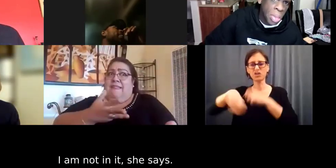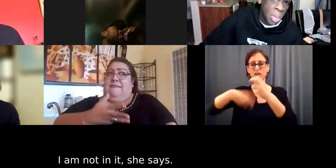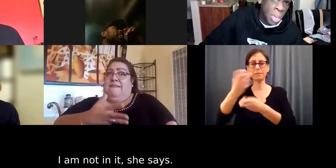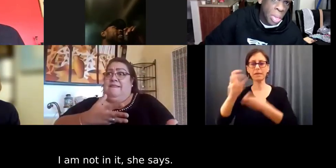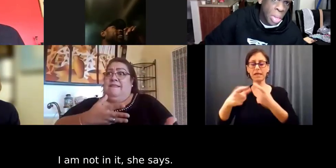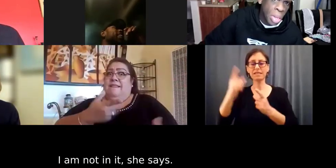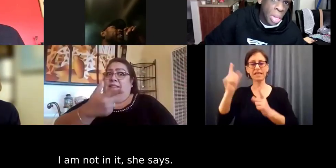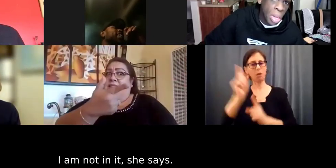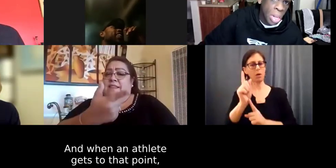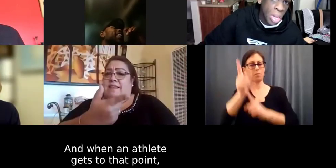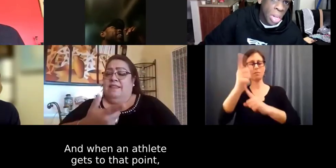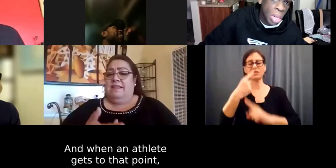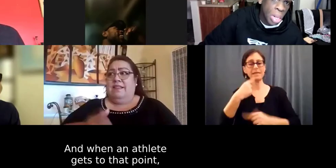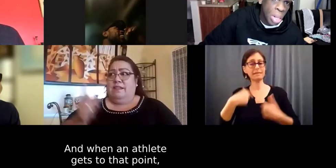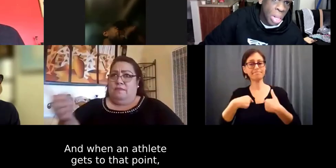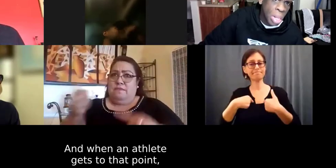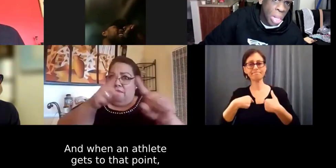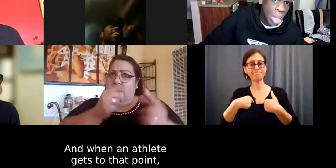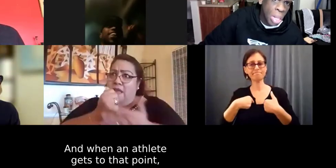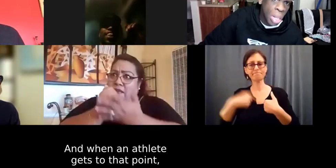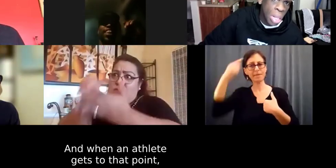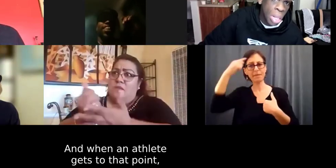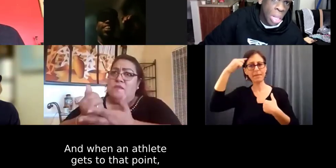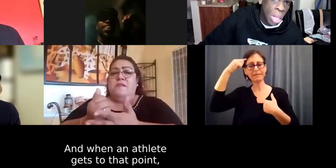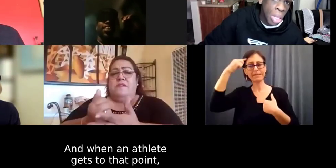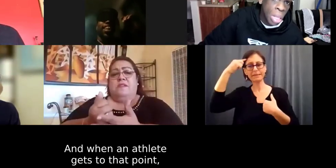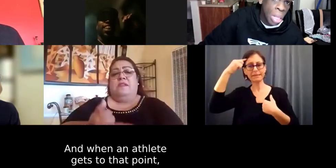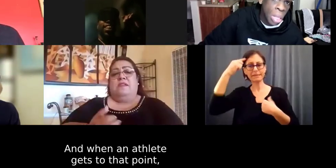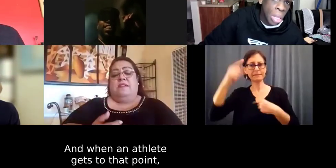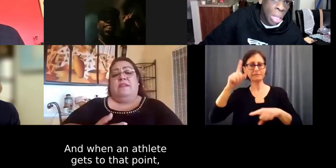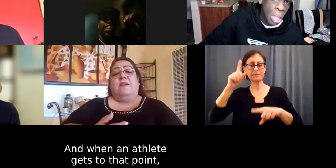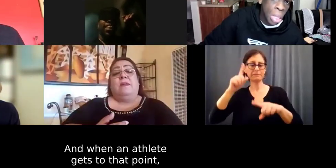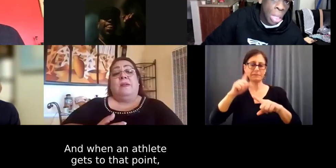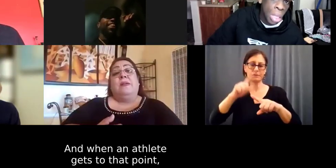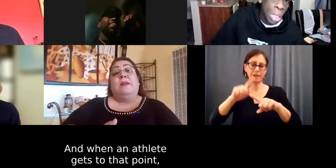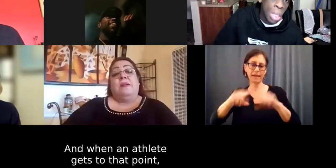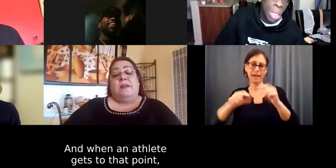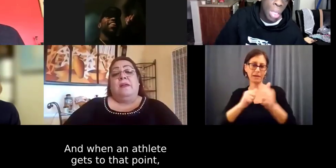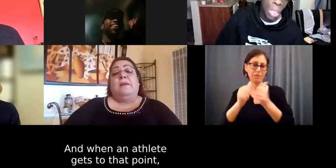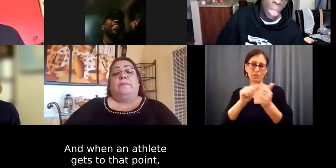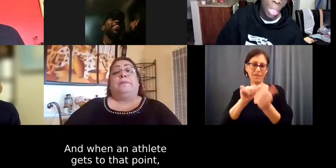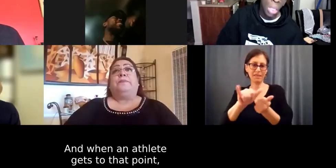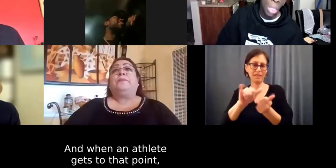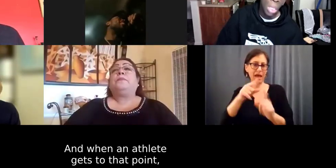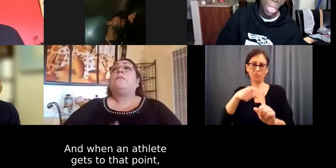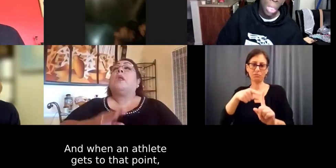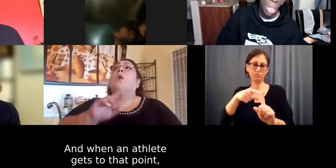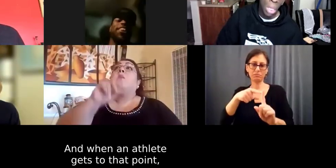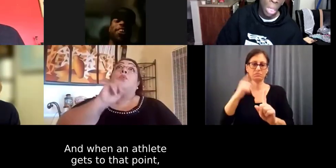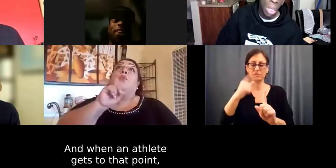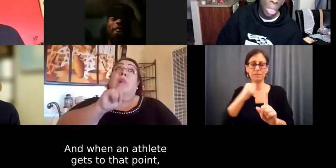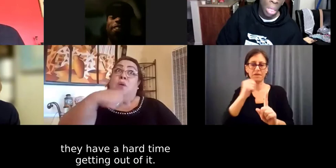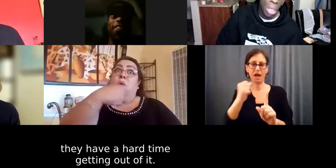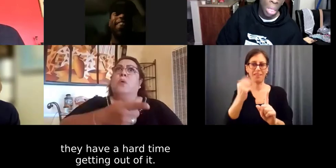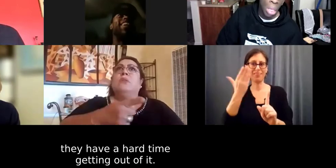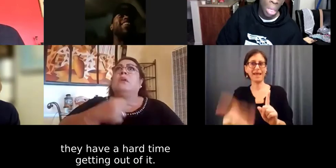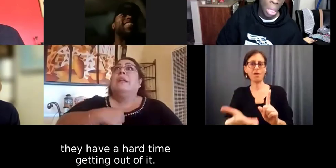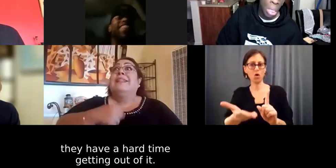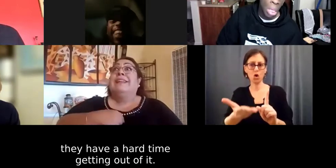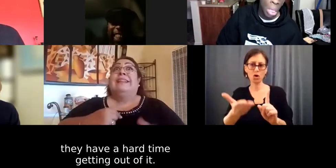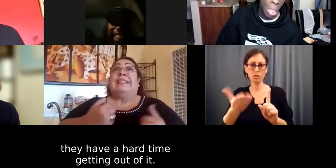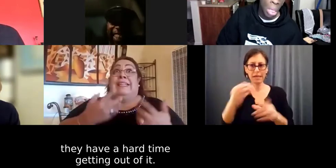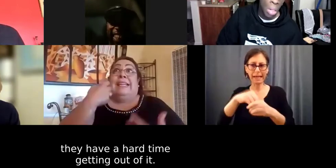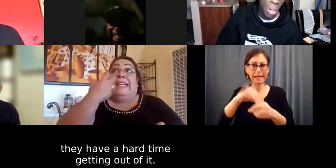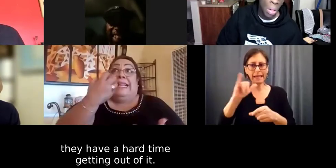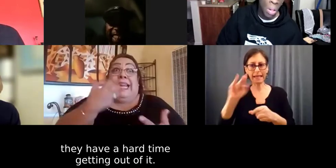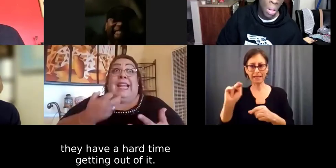games where she said, I mentally am not in it. I'm not in it. And, uh, and when an athlete gets to that point, they have a really